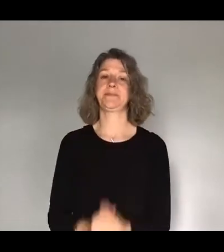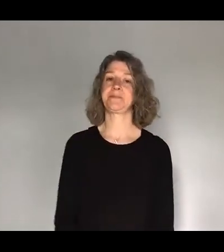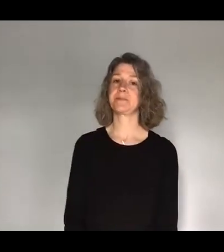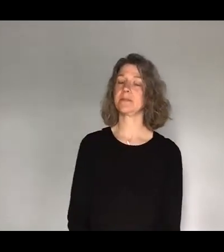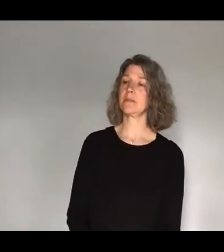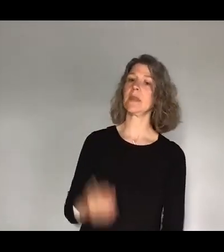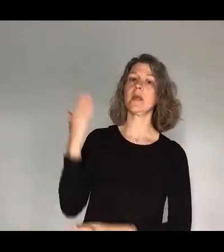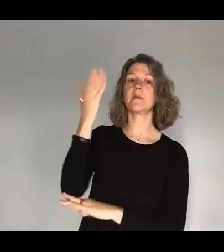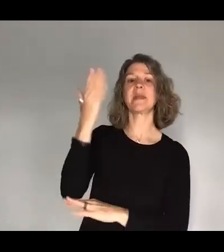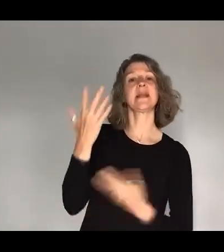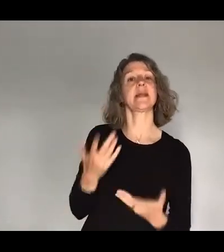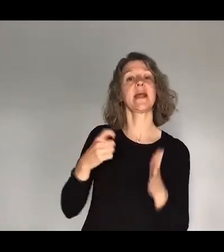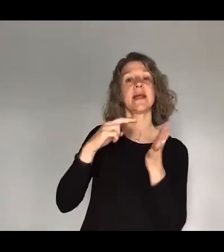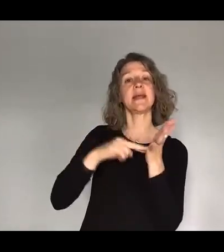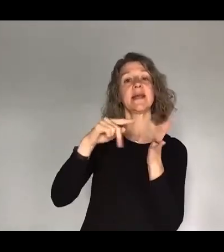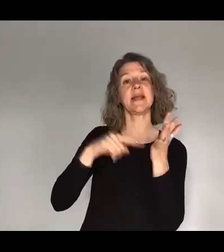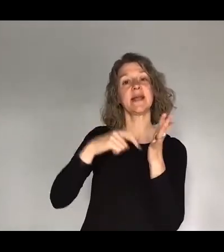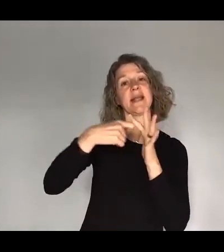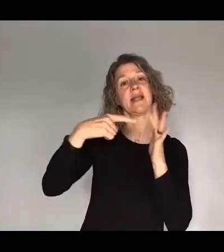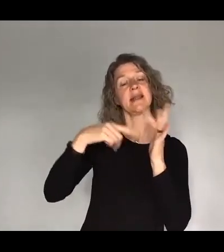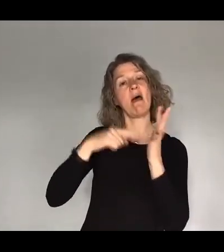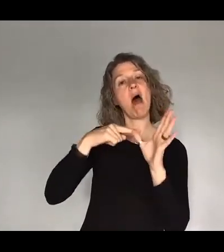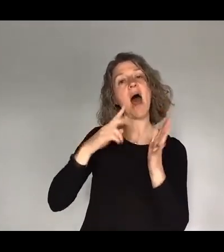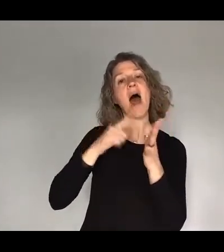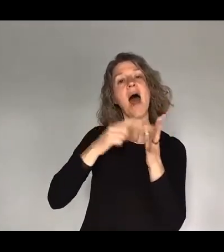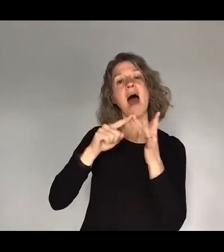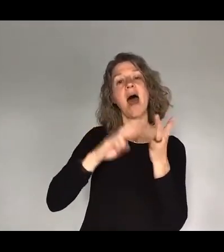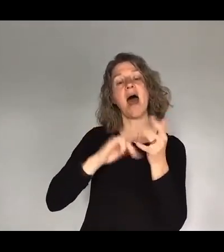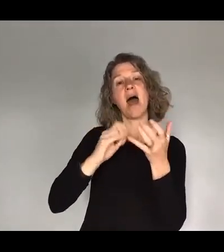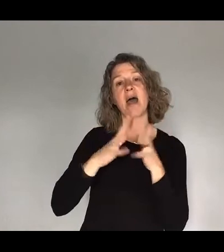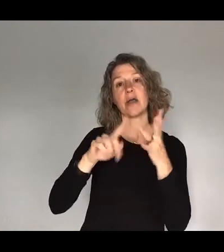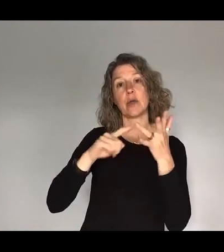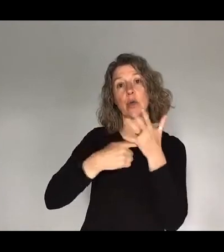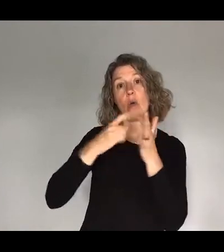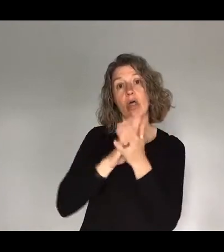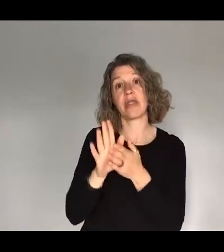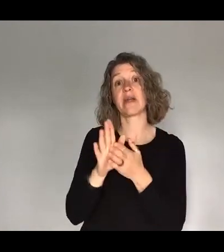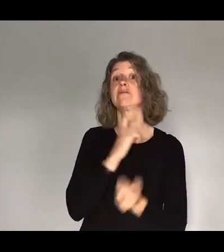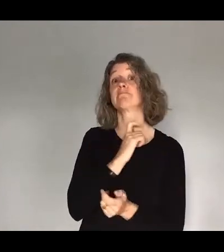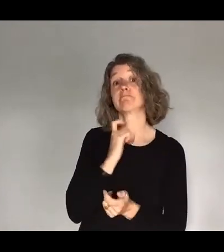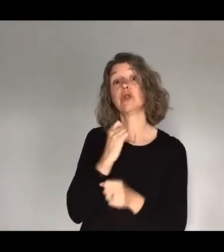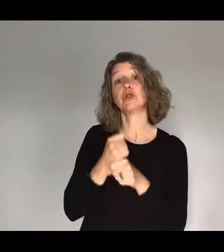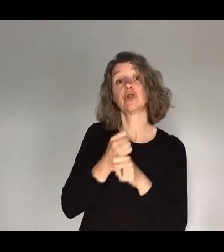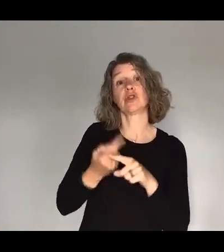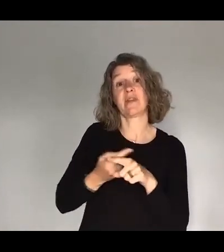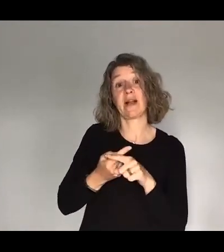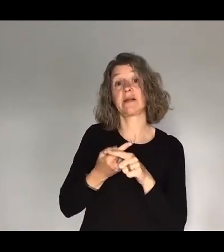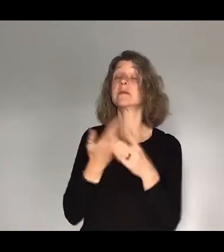Ainsworth. Nikita is part of the clergy team. She's ordained in the Church of England. She's also part of the Alpha team, Driving Forward